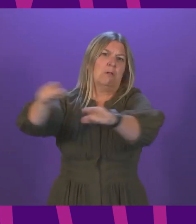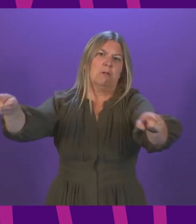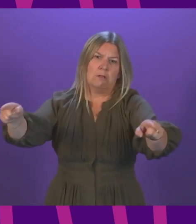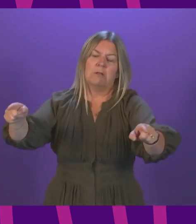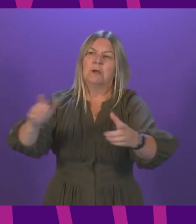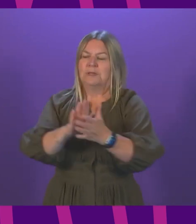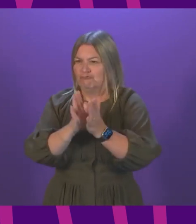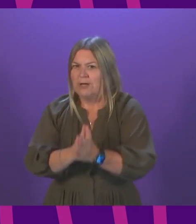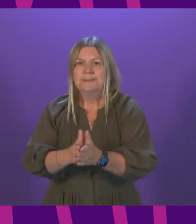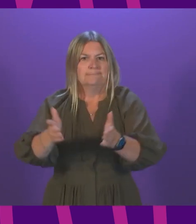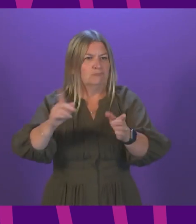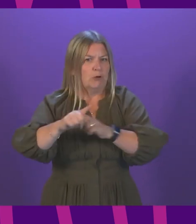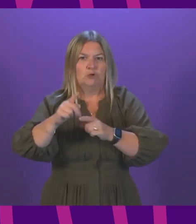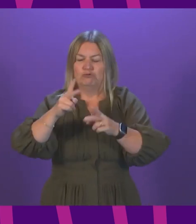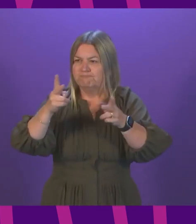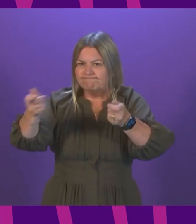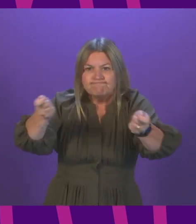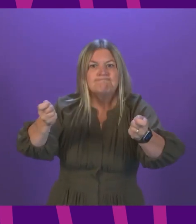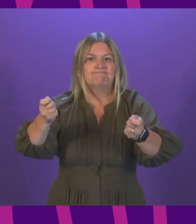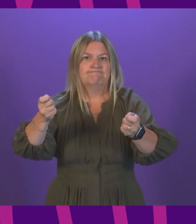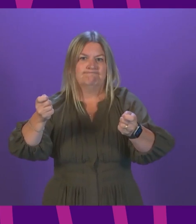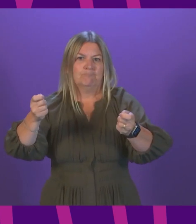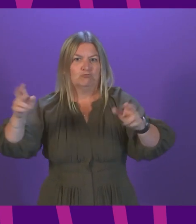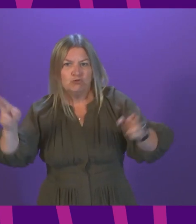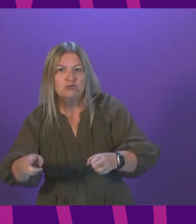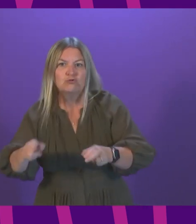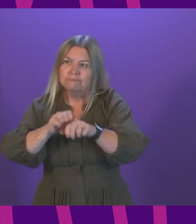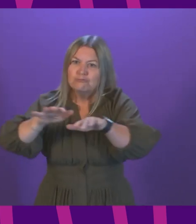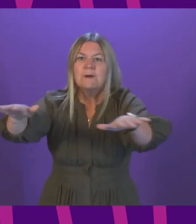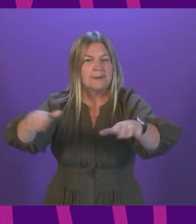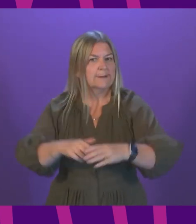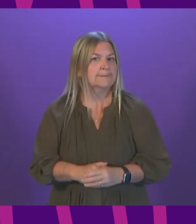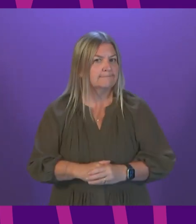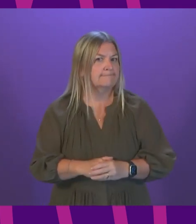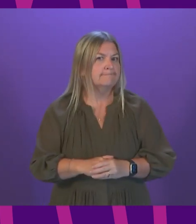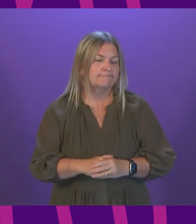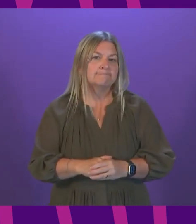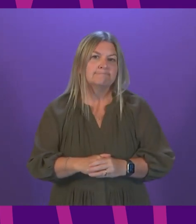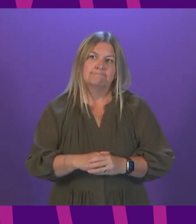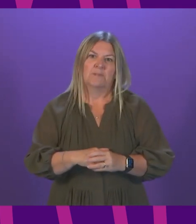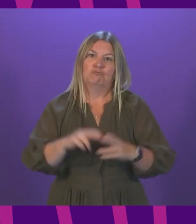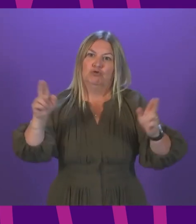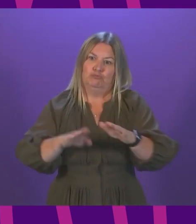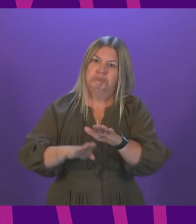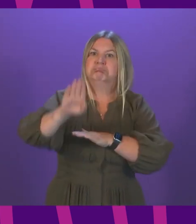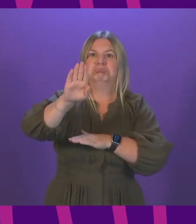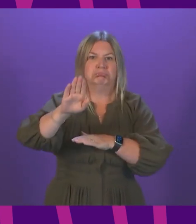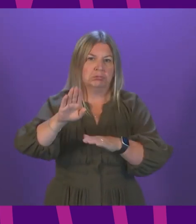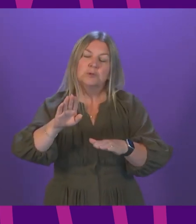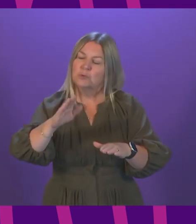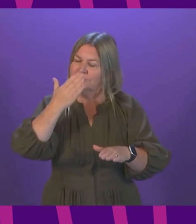recent weeks to try to halt and then reverse the spike in cases. It does seem that these efforts are making a significant difference.